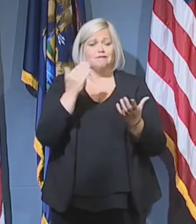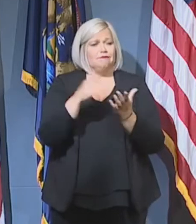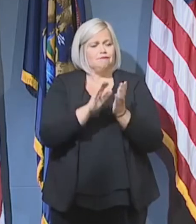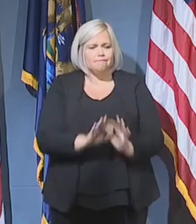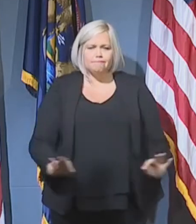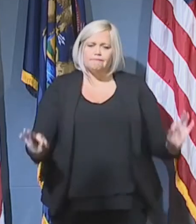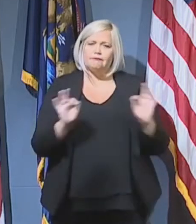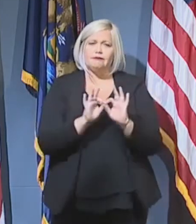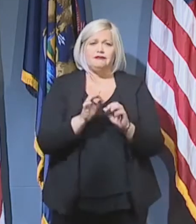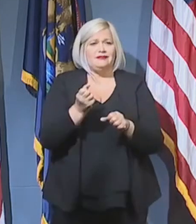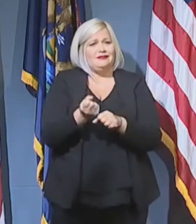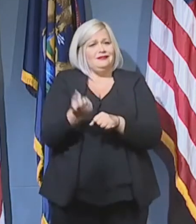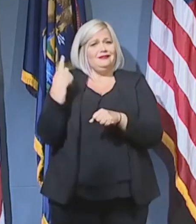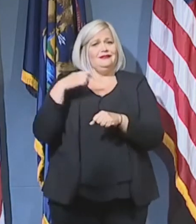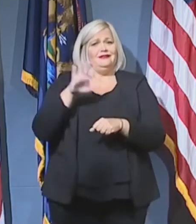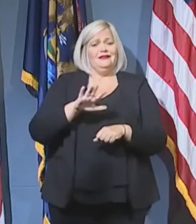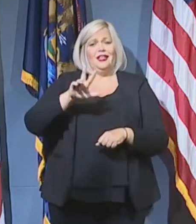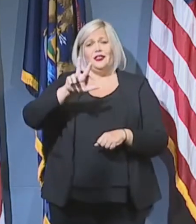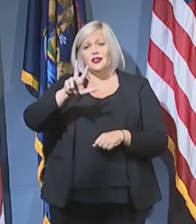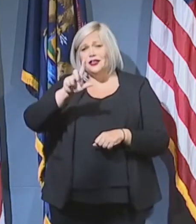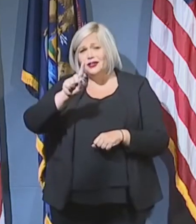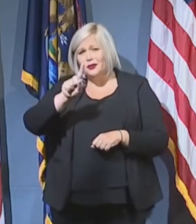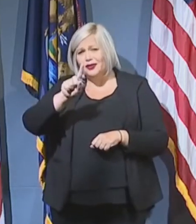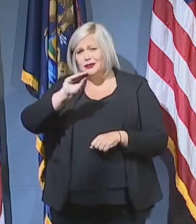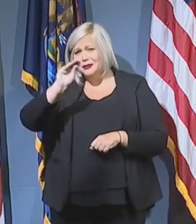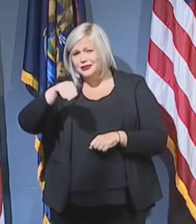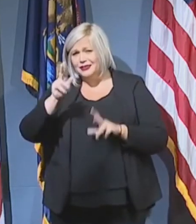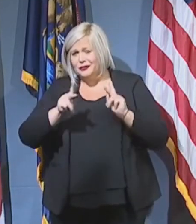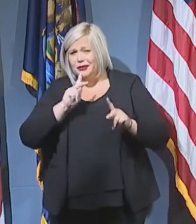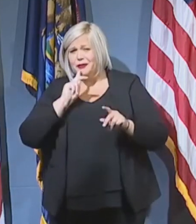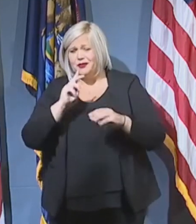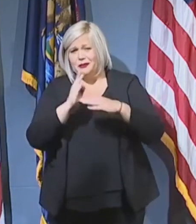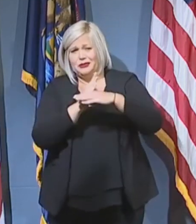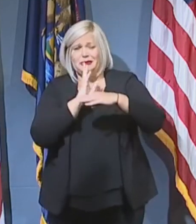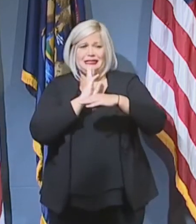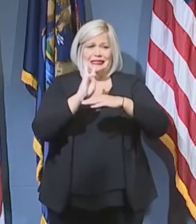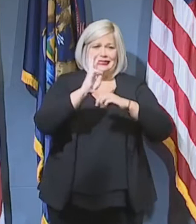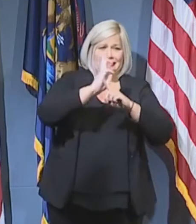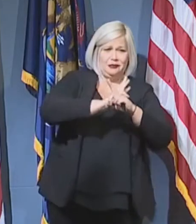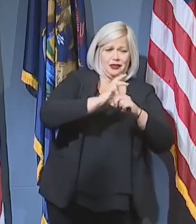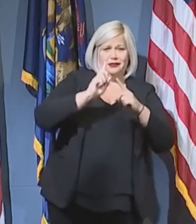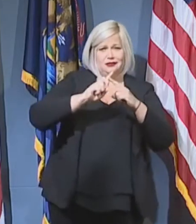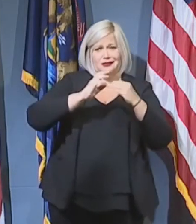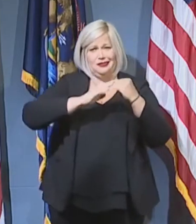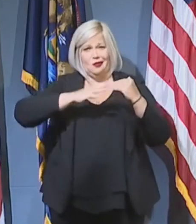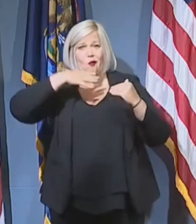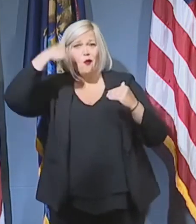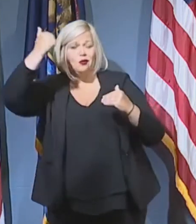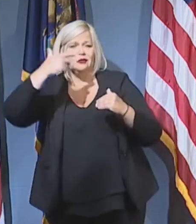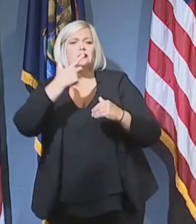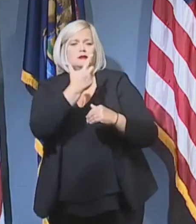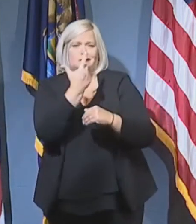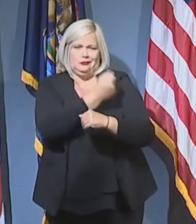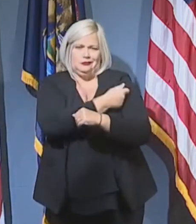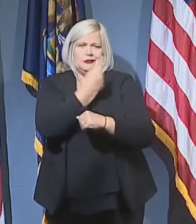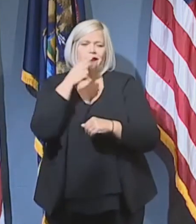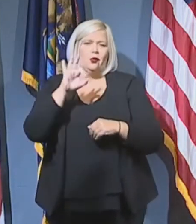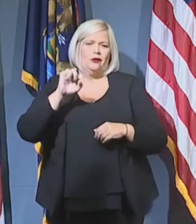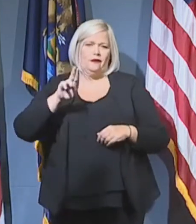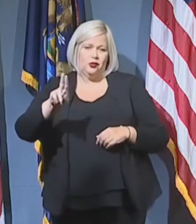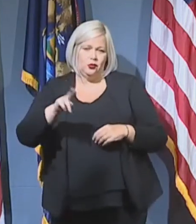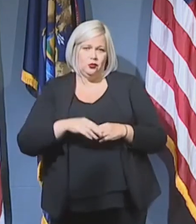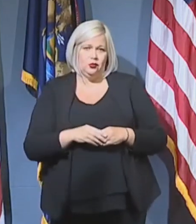Last season, only about 31% of Michiganders aged six months and up received their flu vaccine. And in